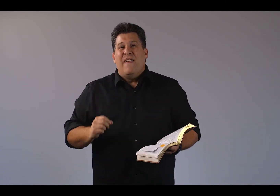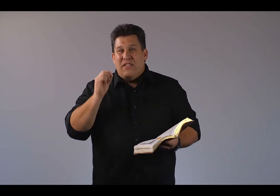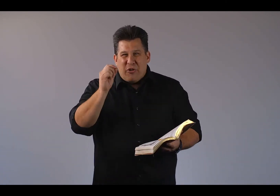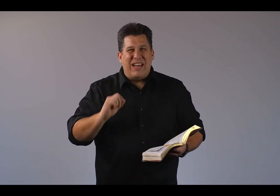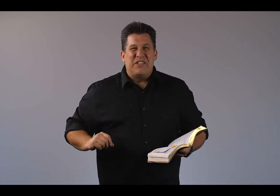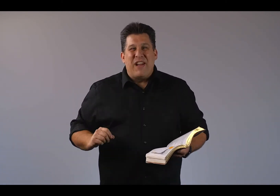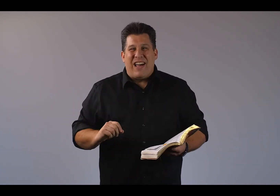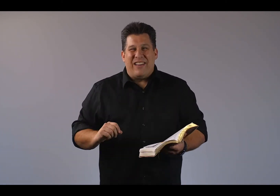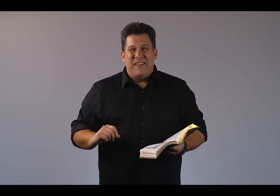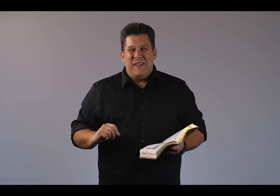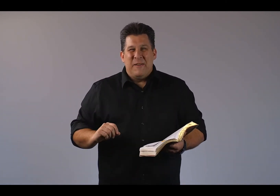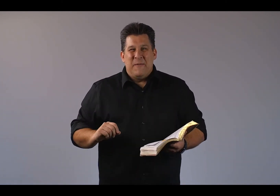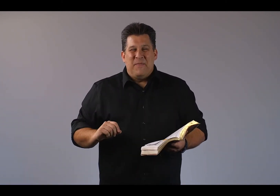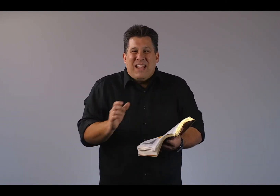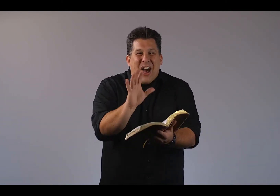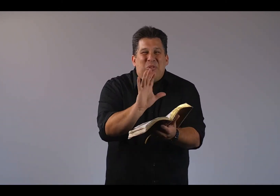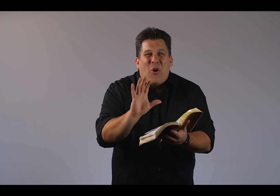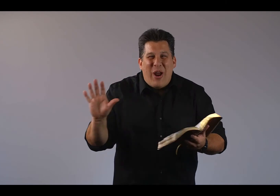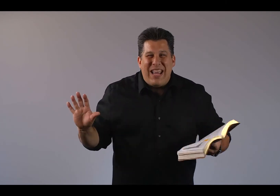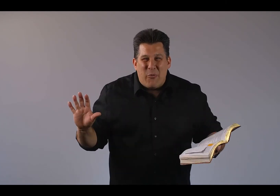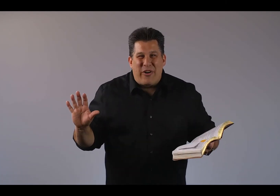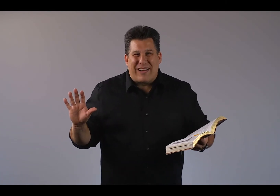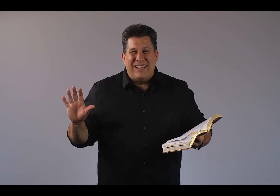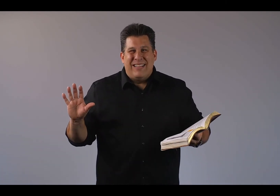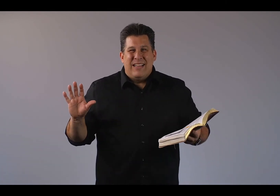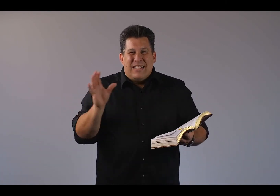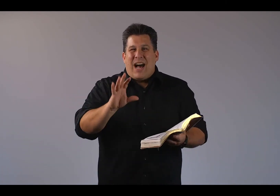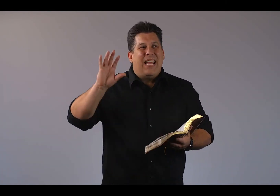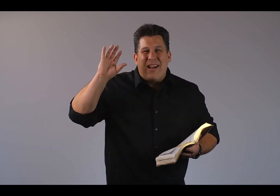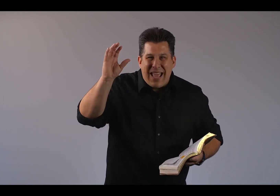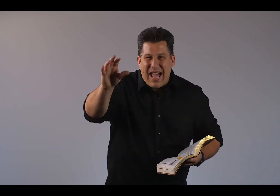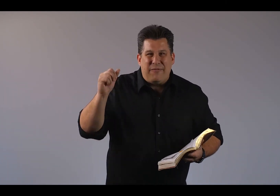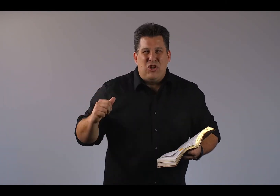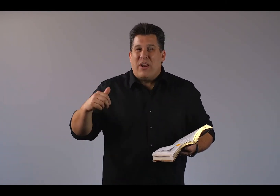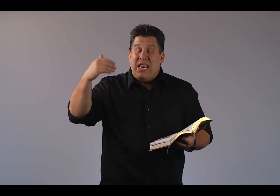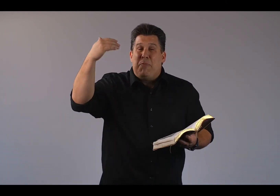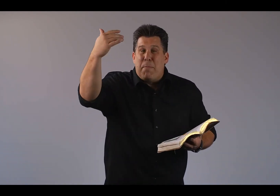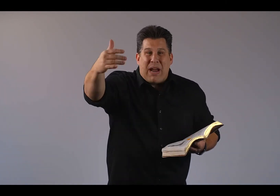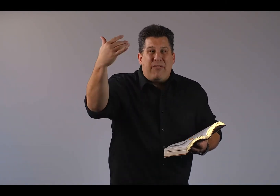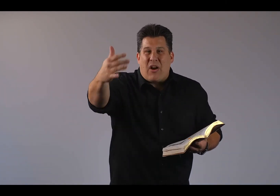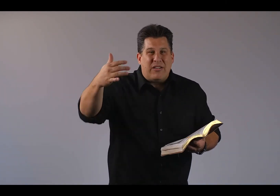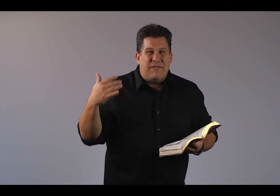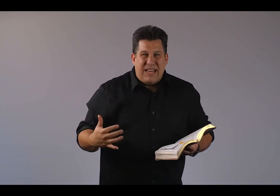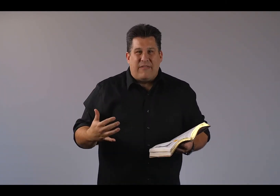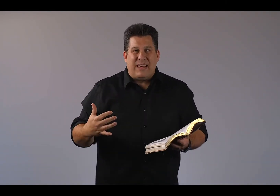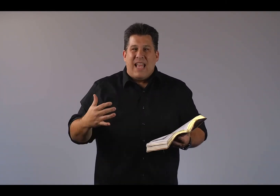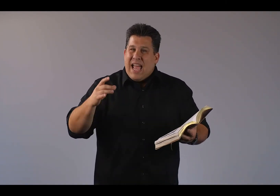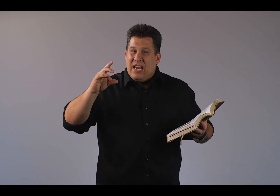The greatness of God. God was already at work. God had gone ahead of Jonah and he had prepared the hearts of the Ninevites. And in